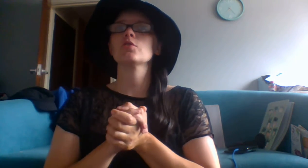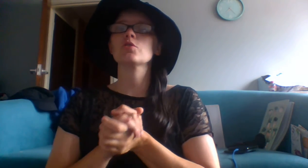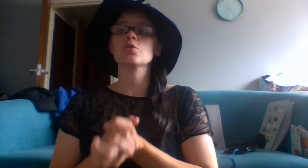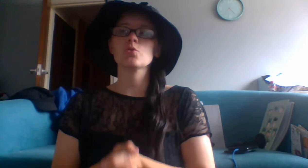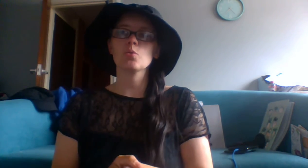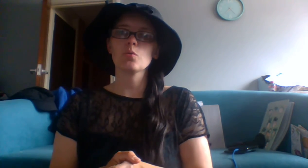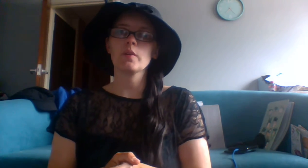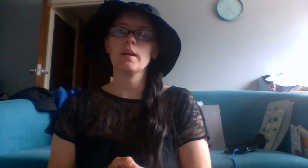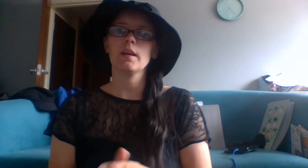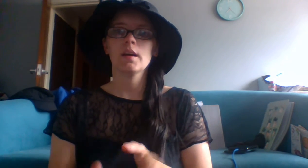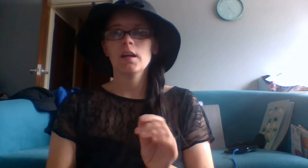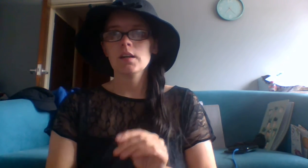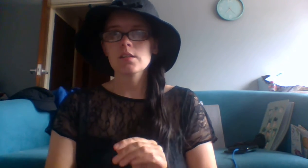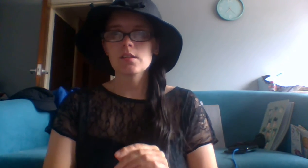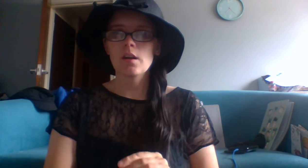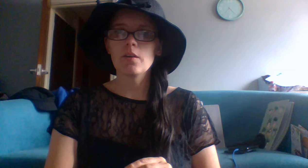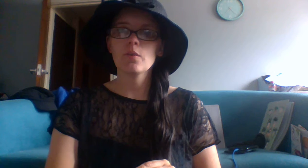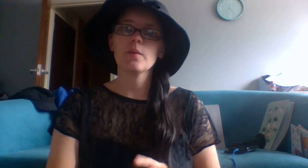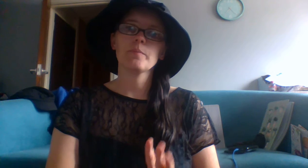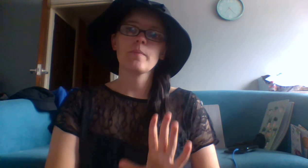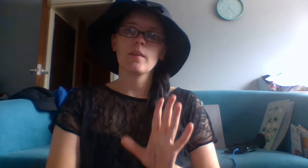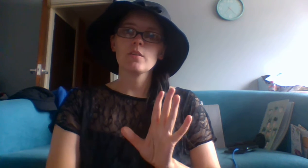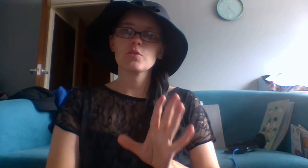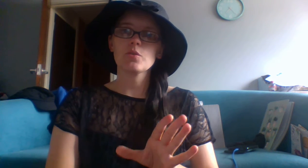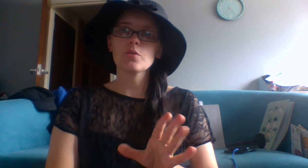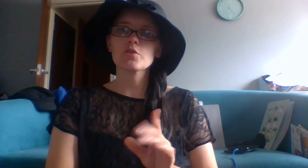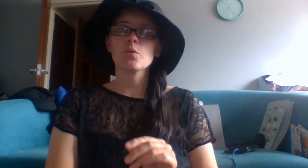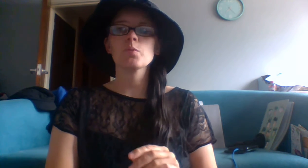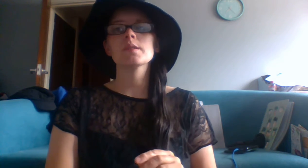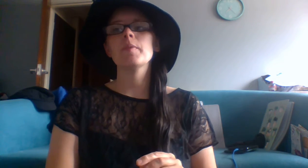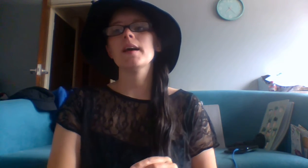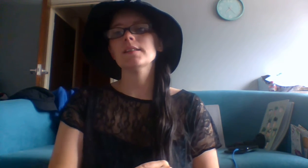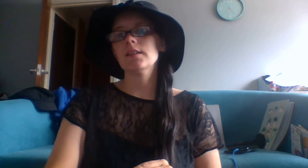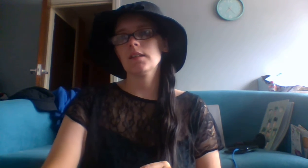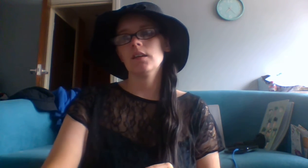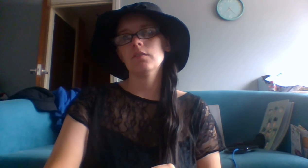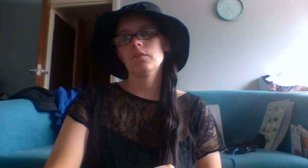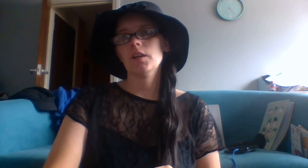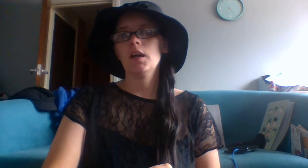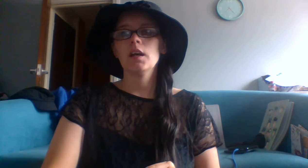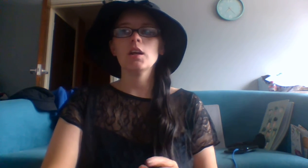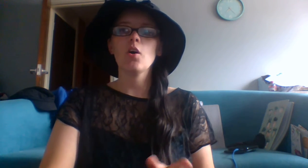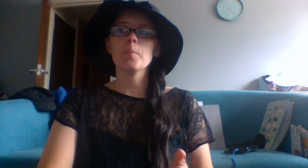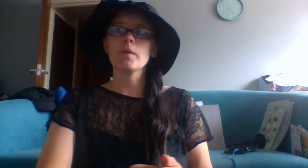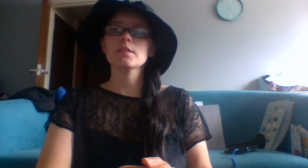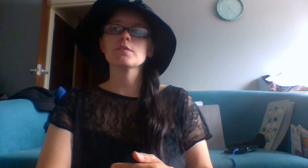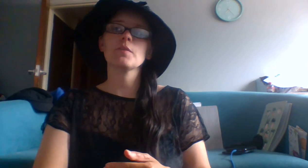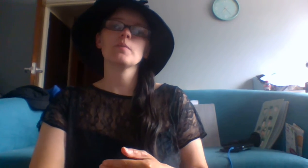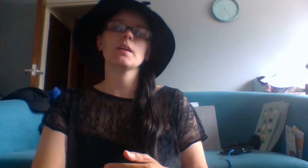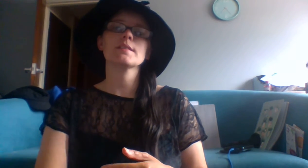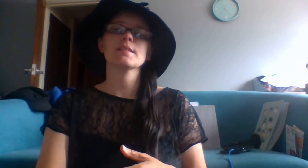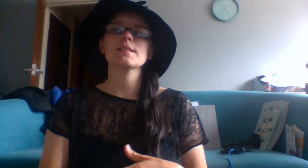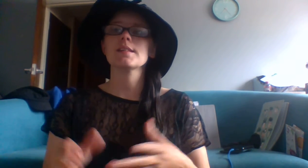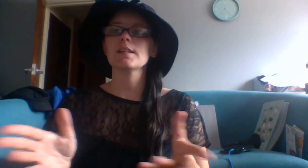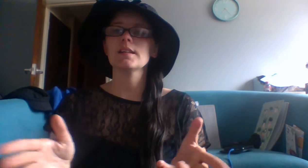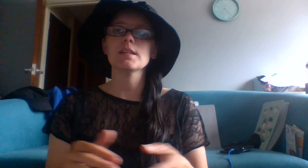story. So, George was a petty thief. He operated from London's seedy